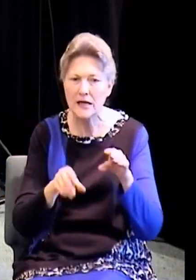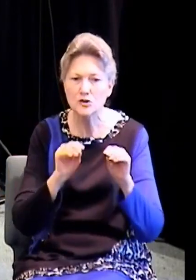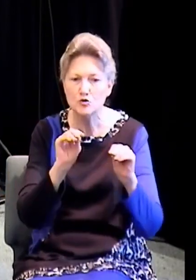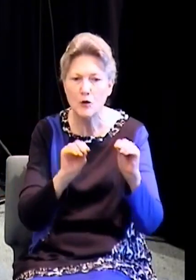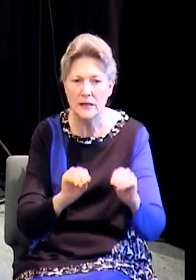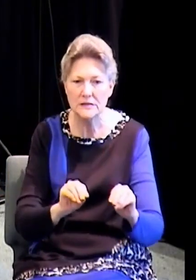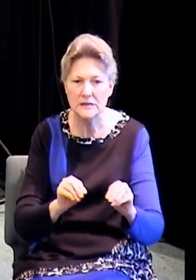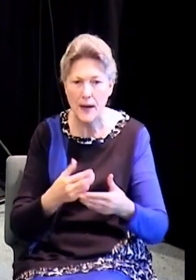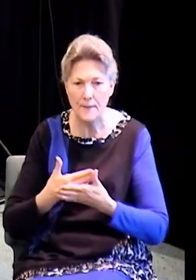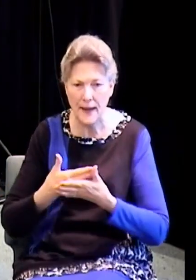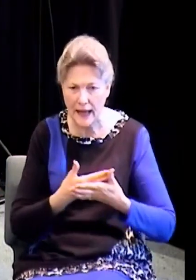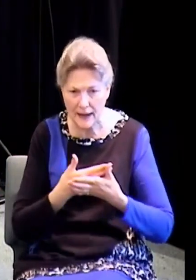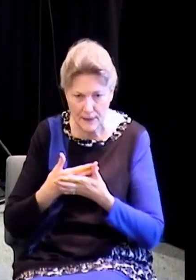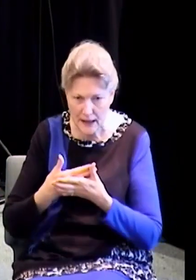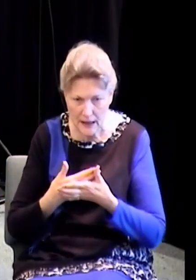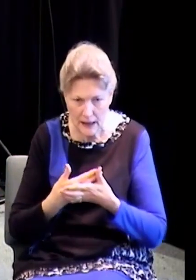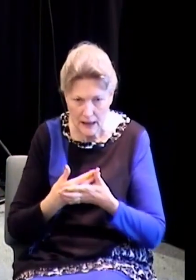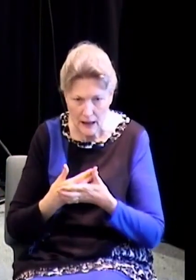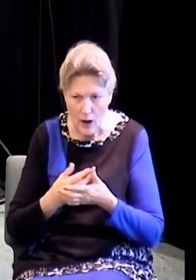Come on, say that again. Good preaching, Pastor. Say it.